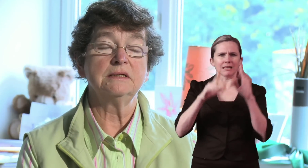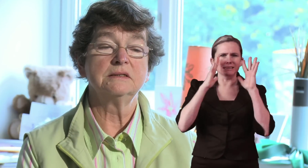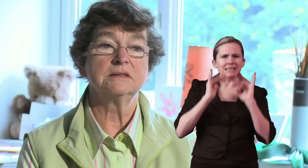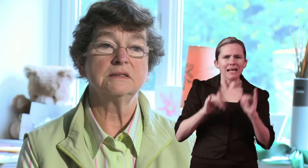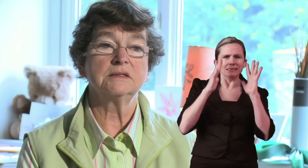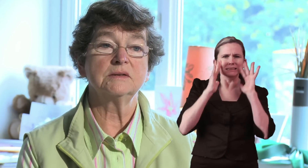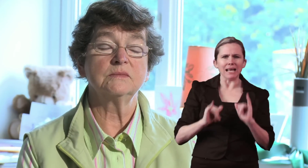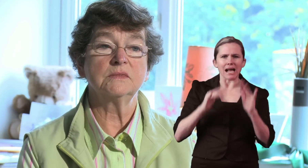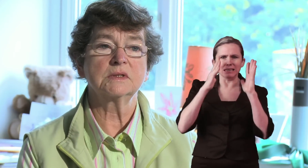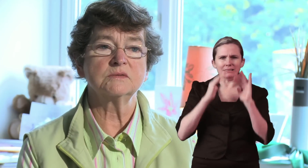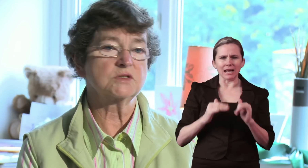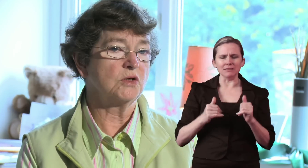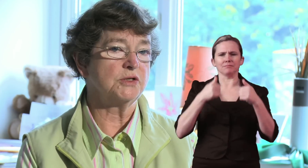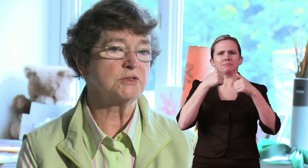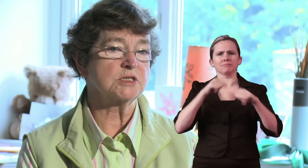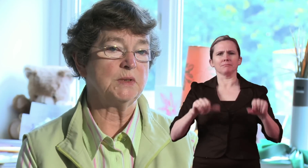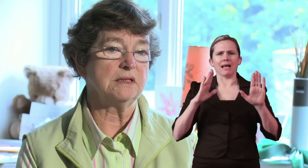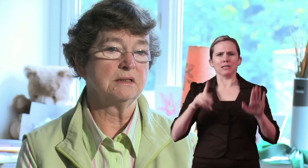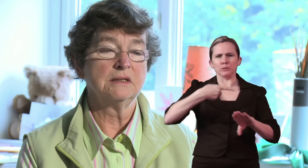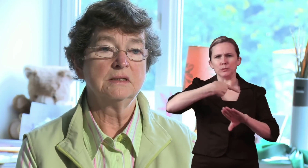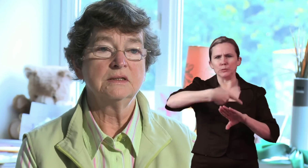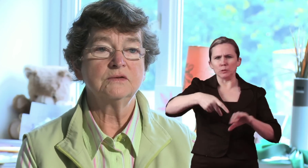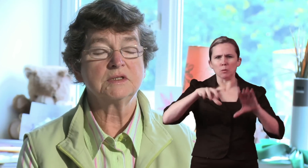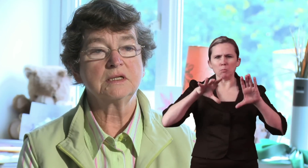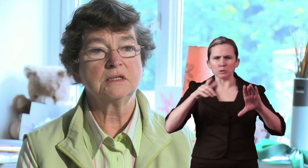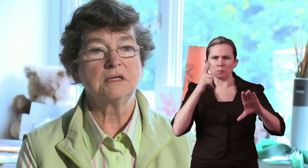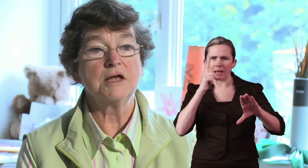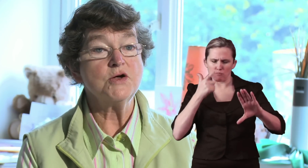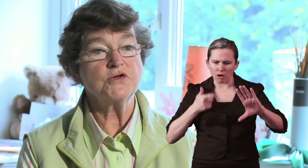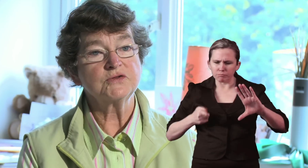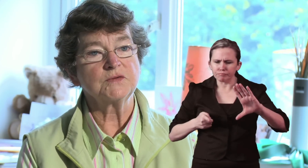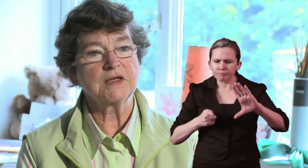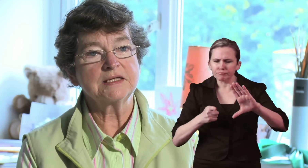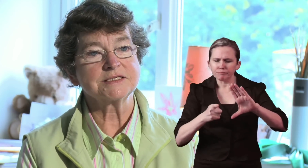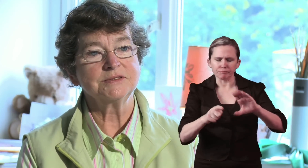was a colonoscopy that unearthed the cancer.